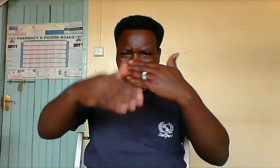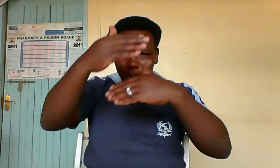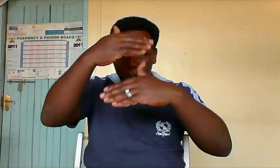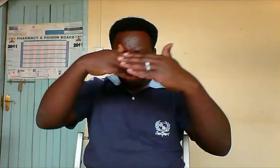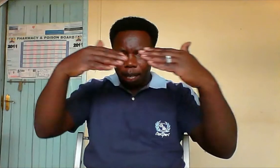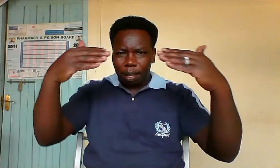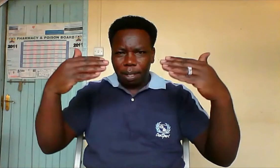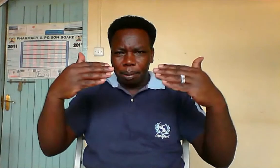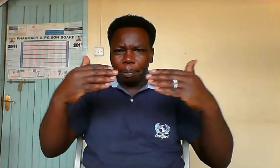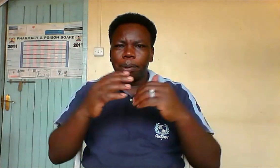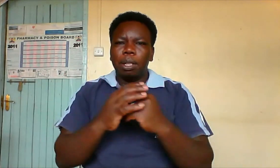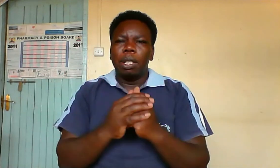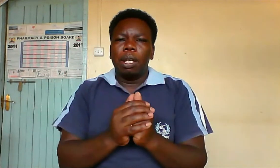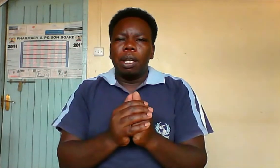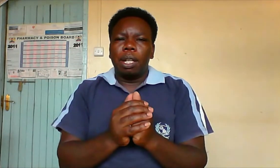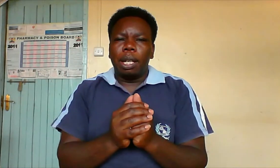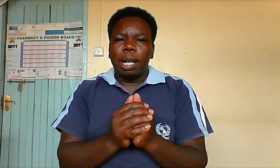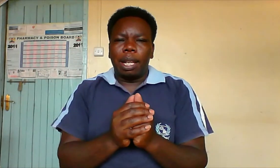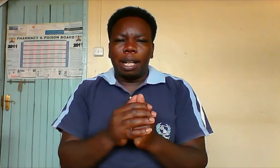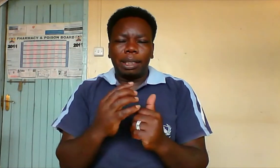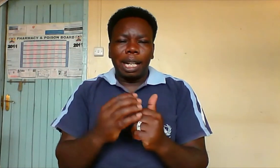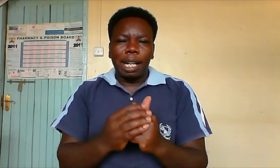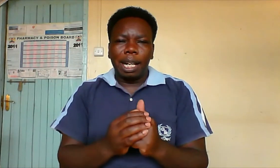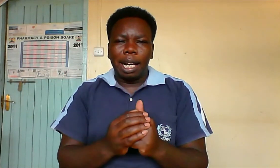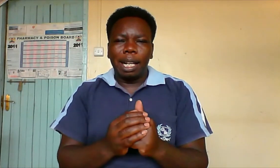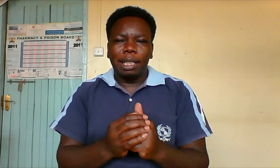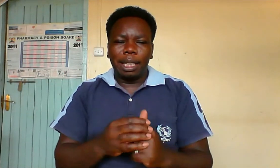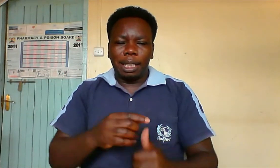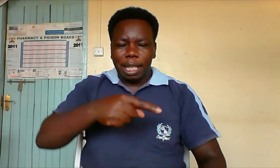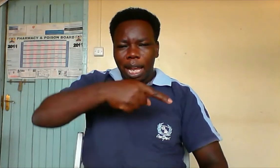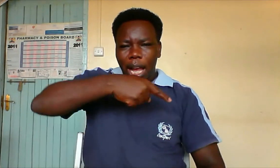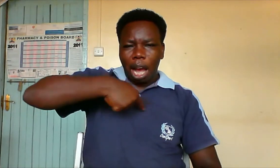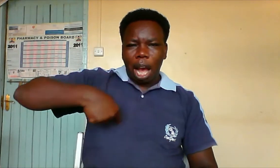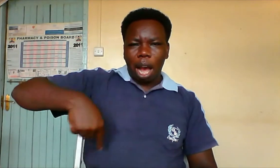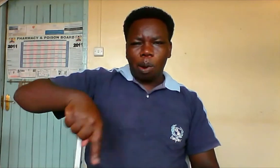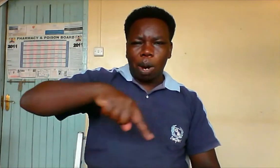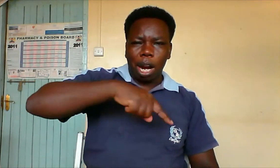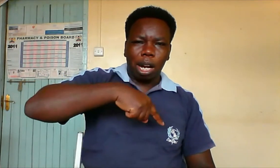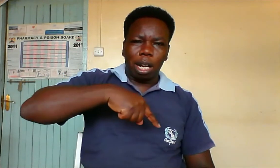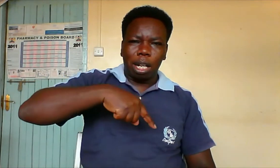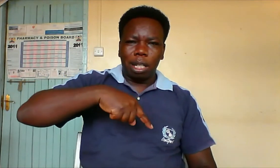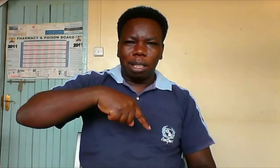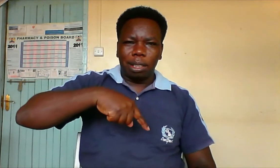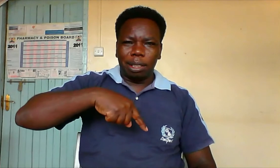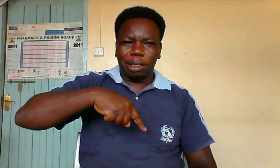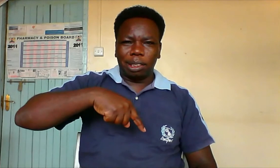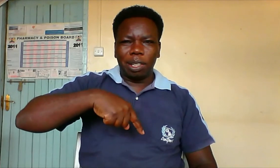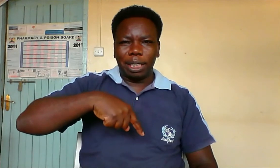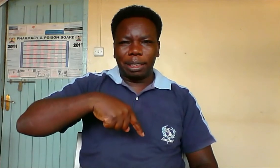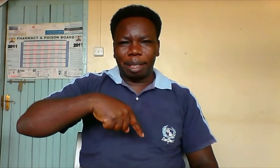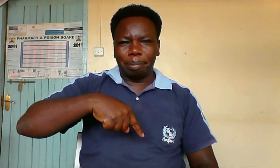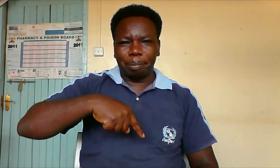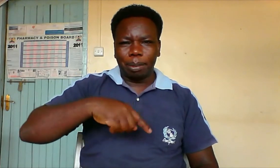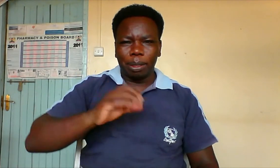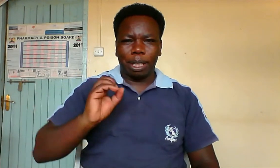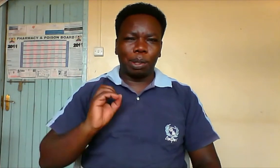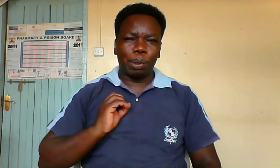heaven. And later I did our. It's all the same. You can do